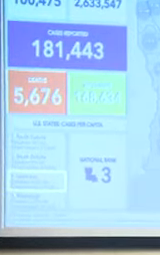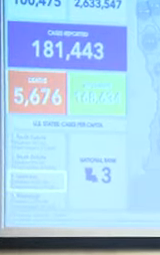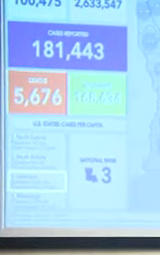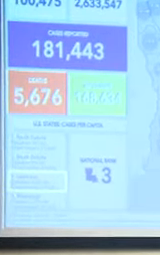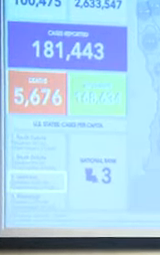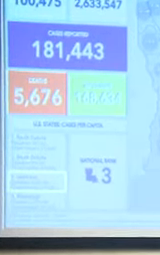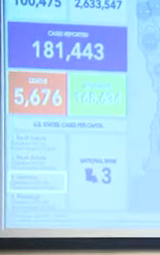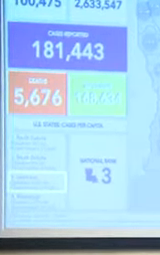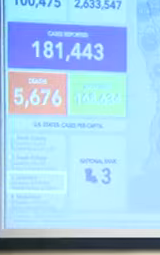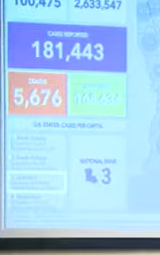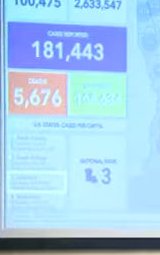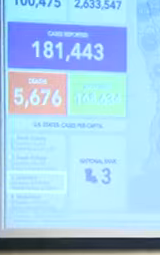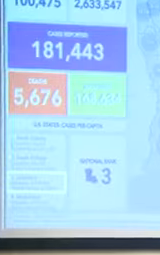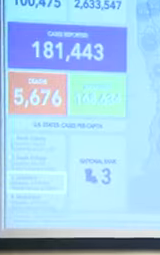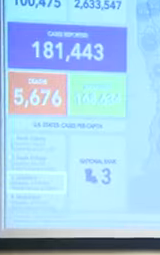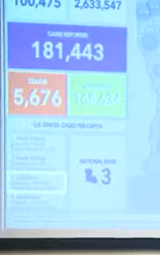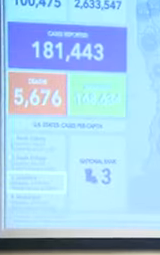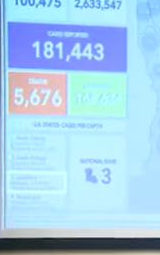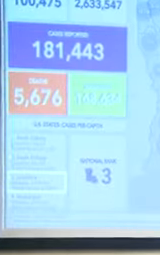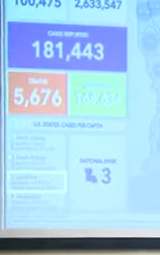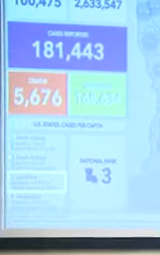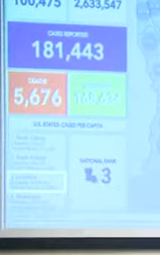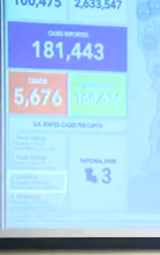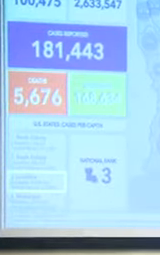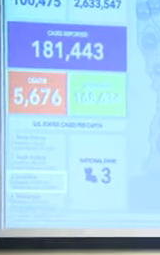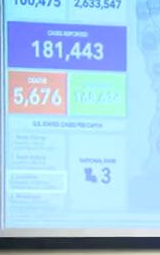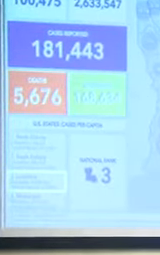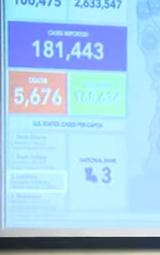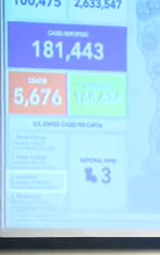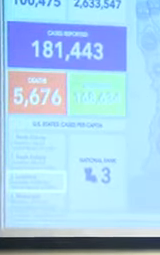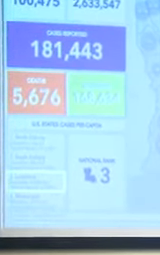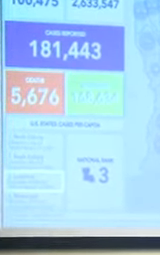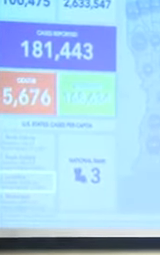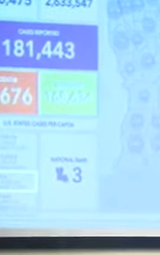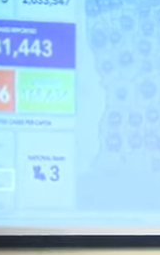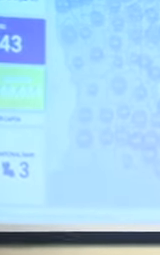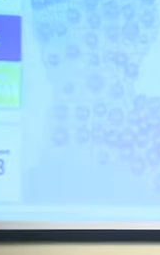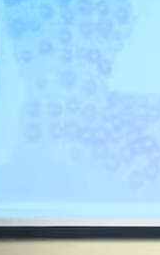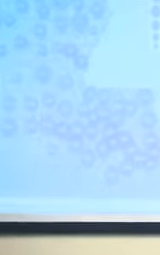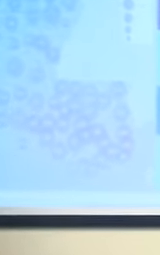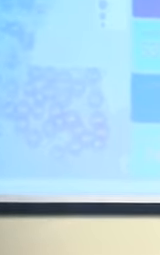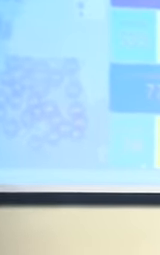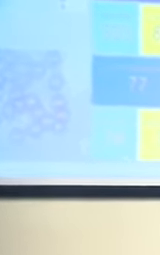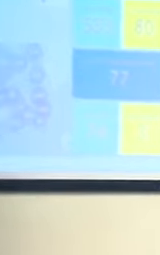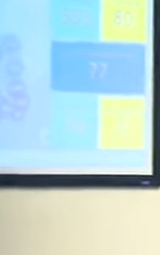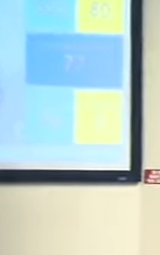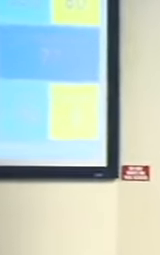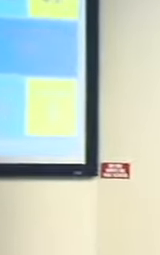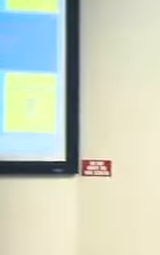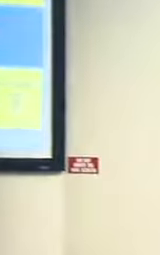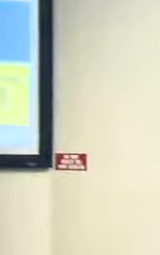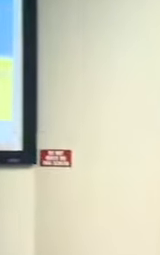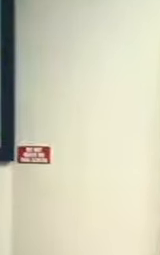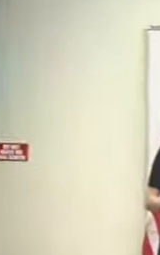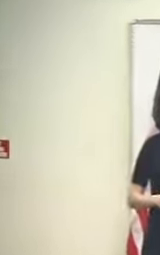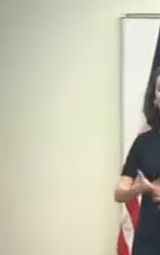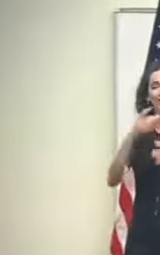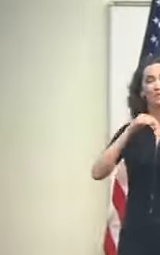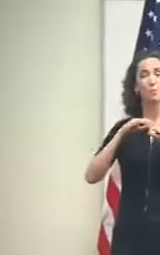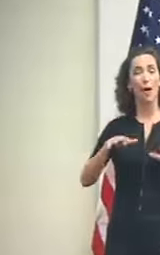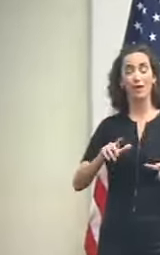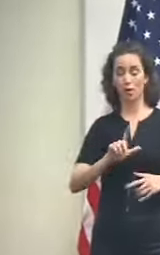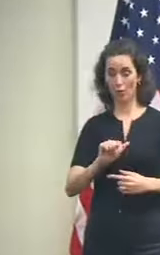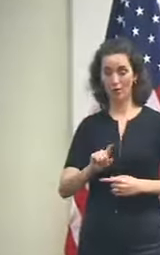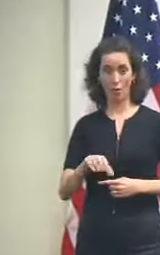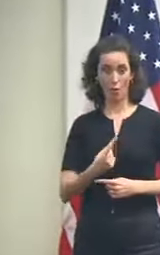And there's a lot of transmission from that here in Louisiana and elsewhere. And so we're asking people to be very careful with